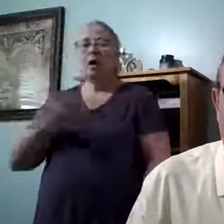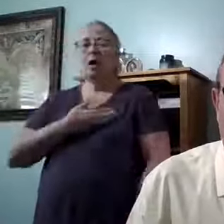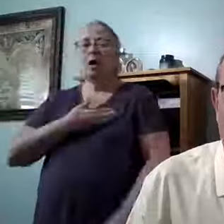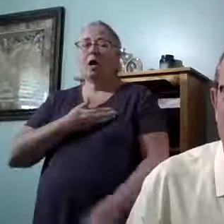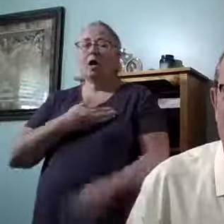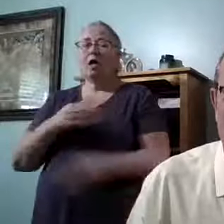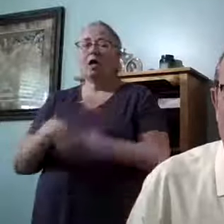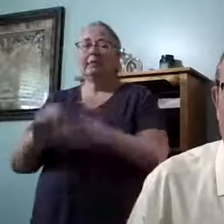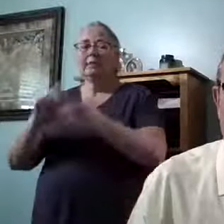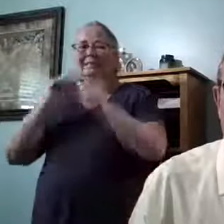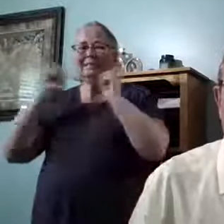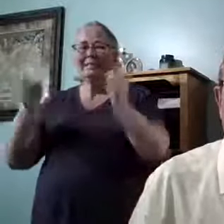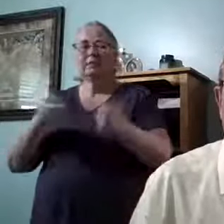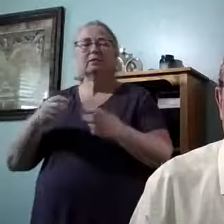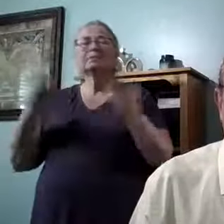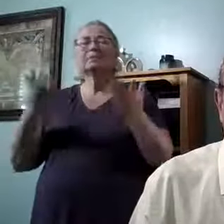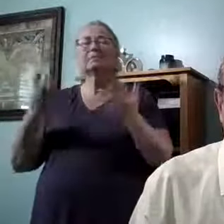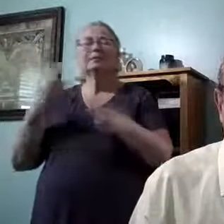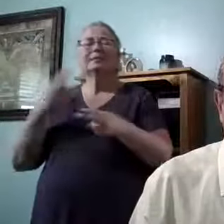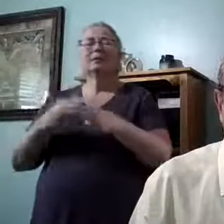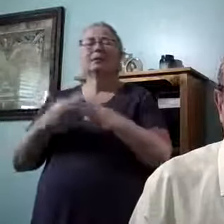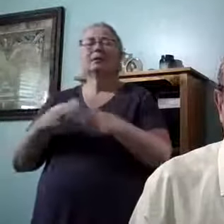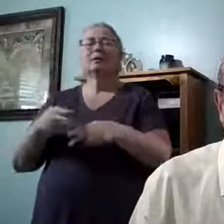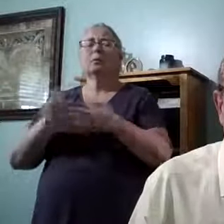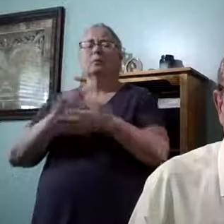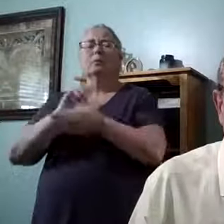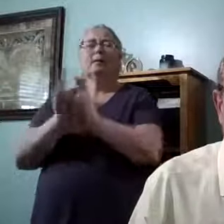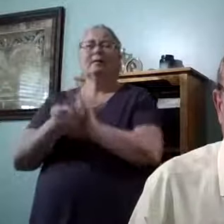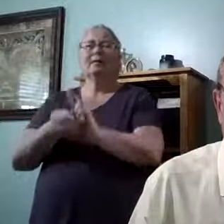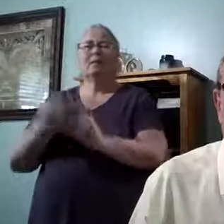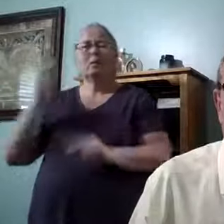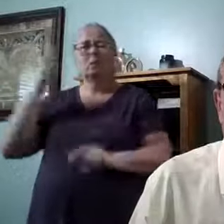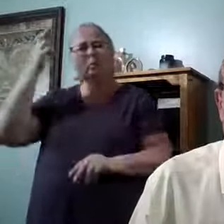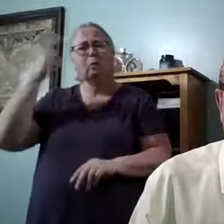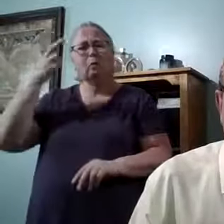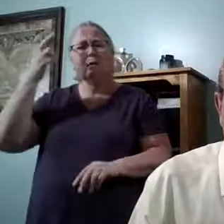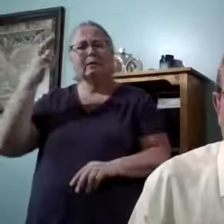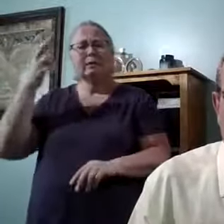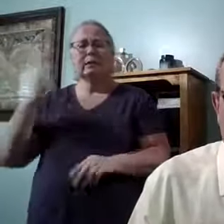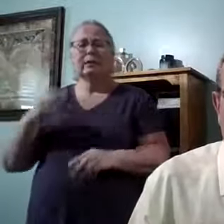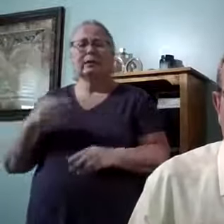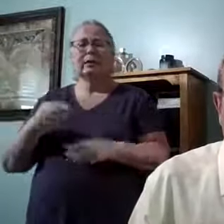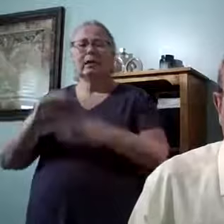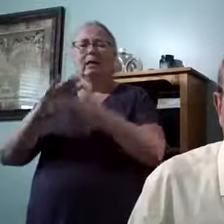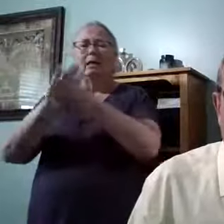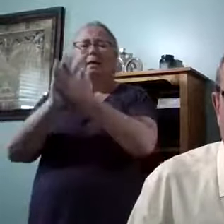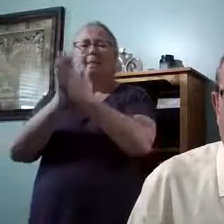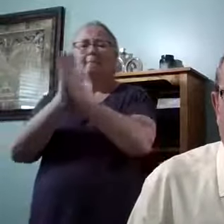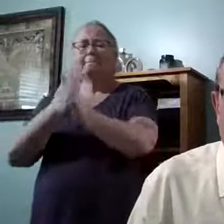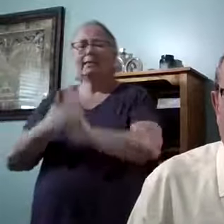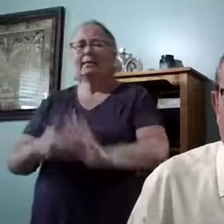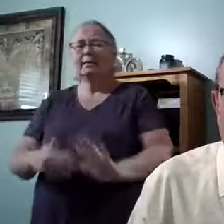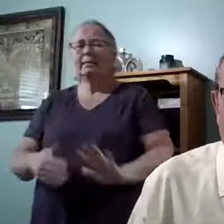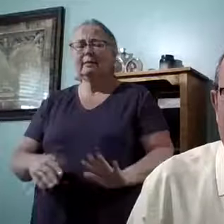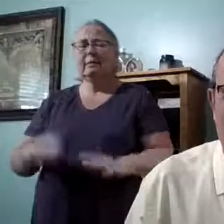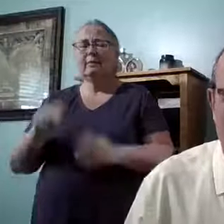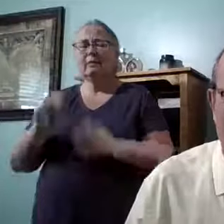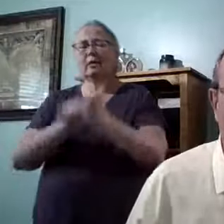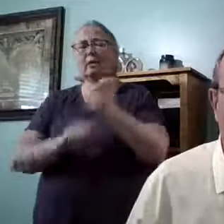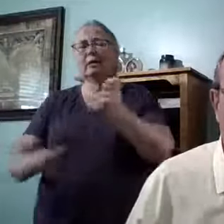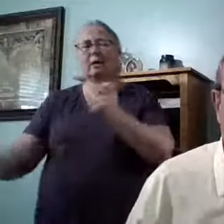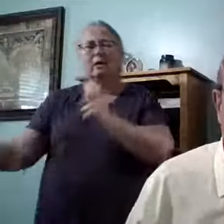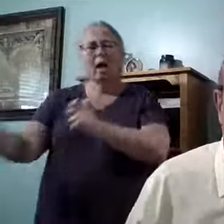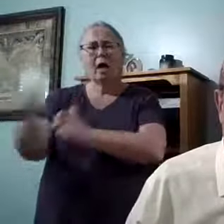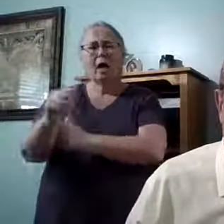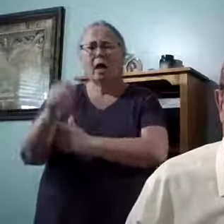We call that repentance. You know, the reason it is peace called peace that passes